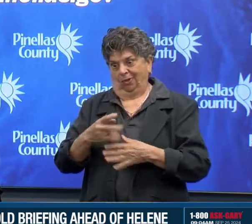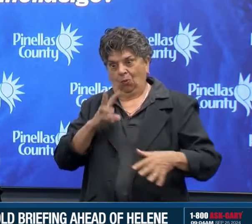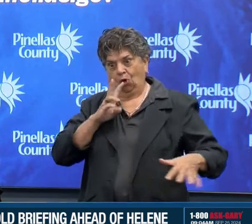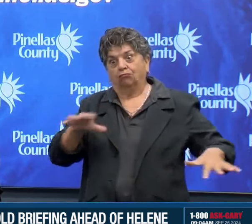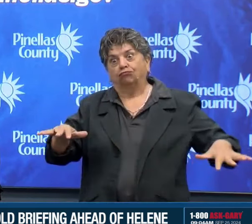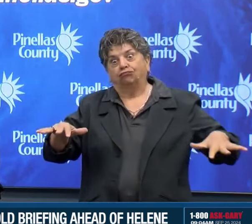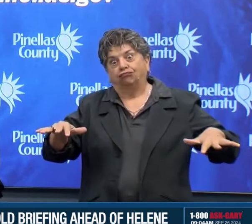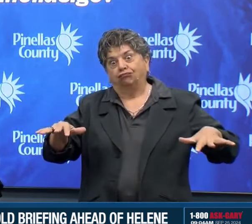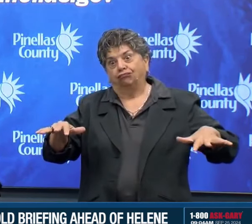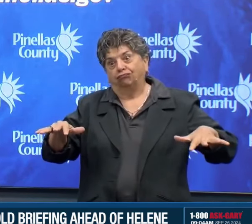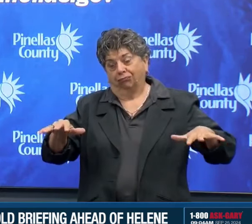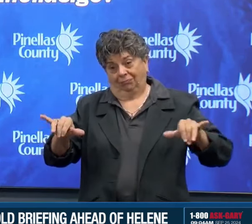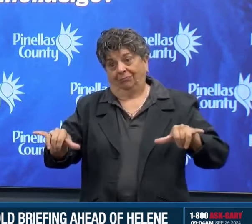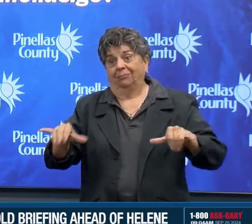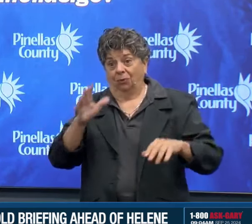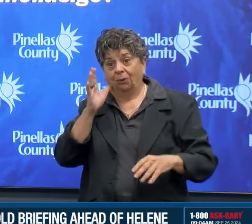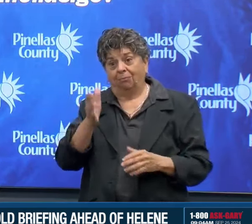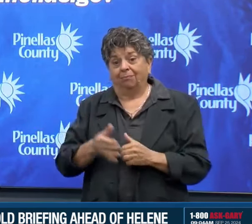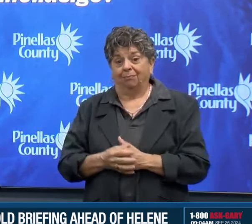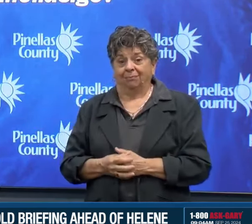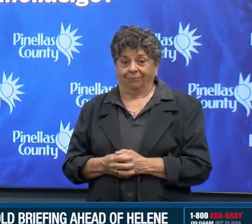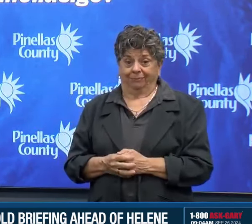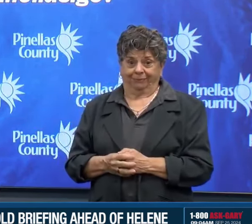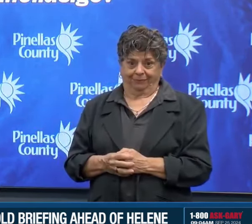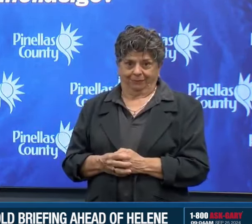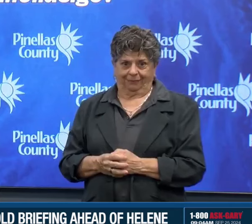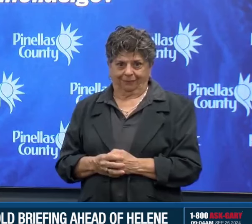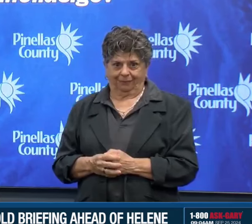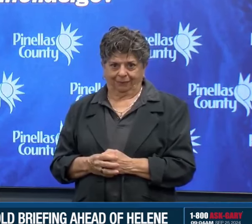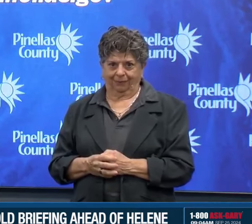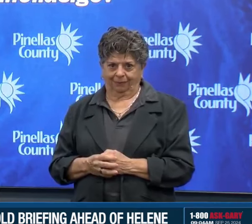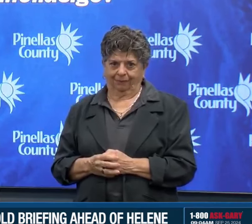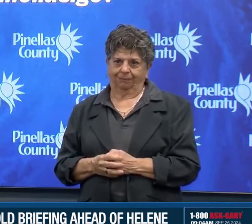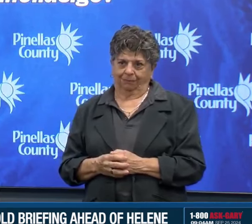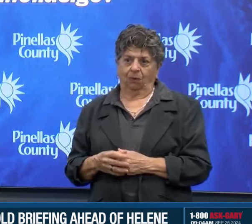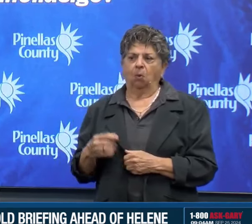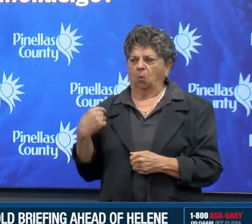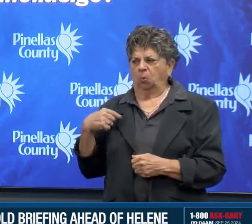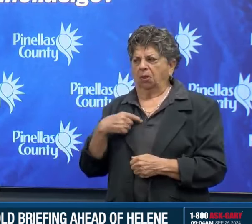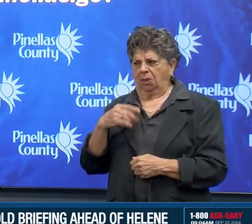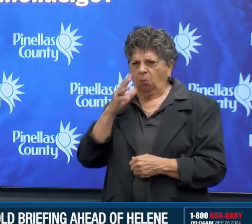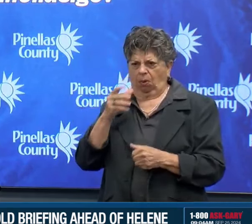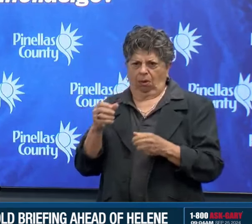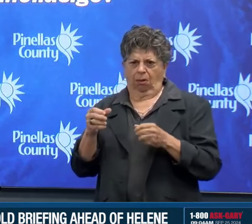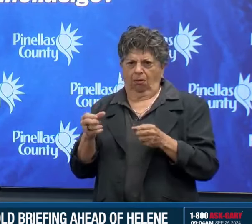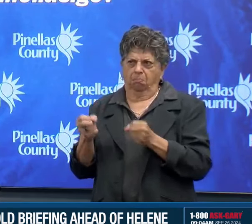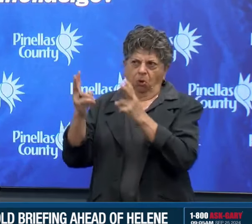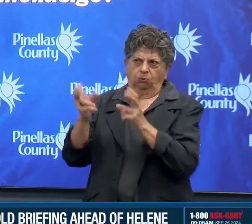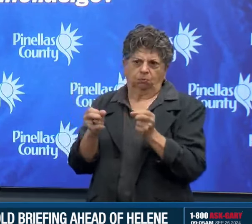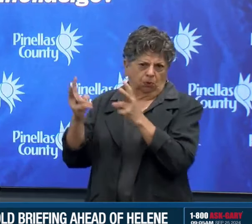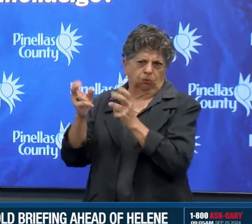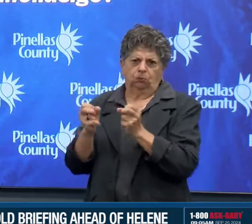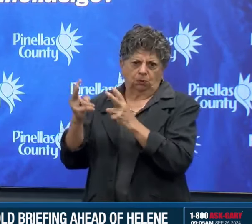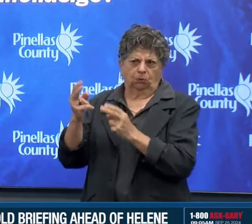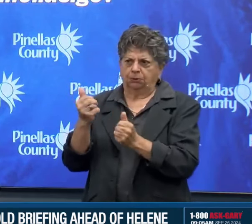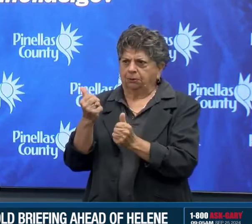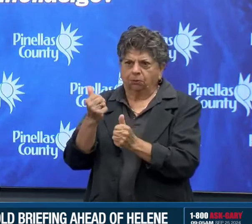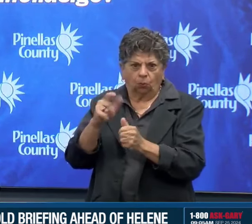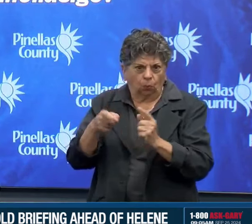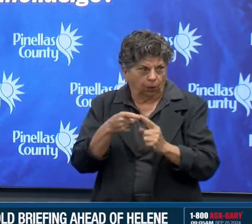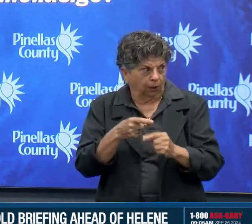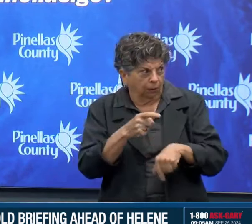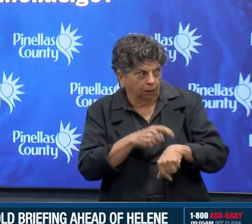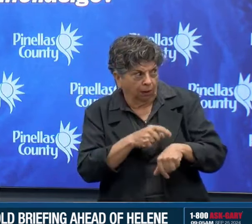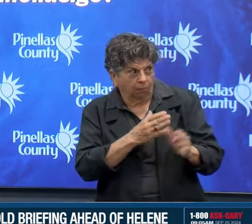timing of when that will arrive and when the height of that will be because it's not going to directly coincide with just the